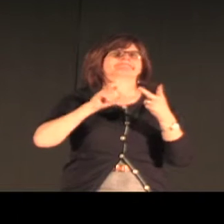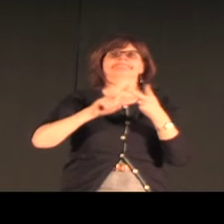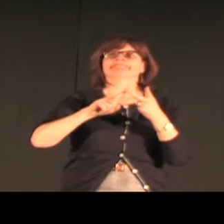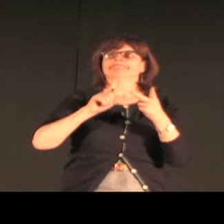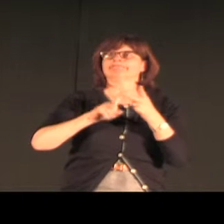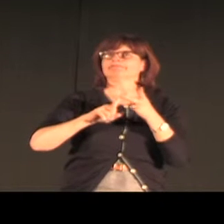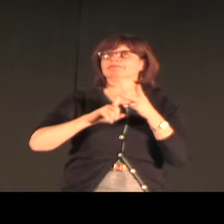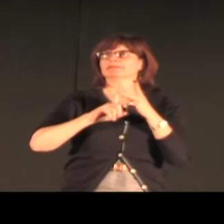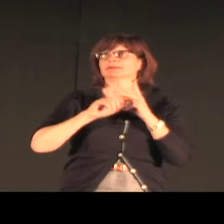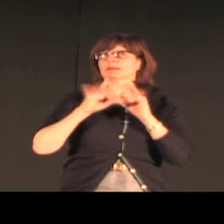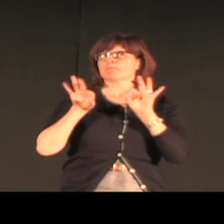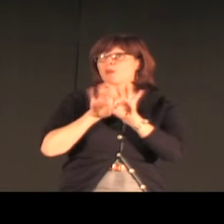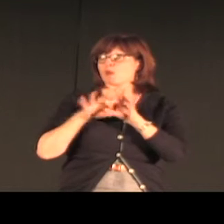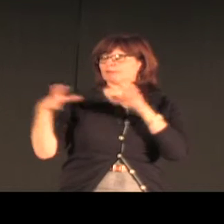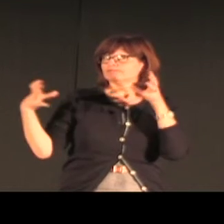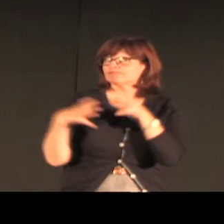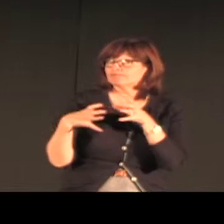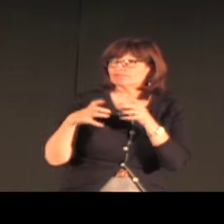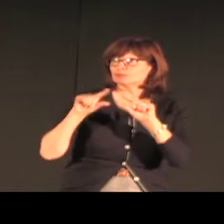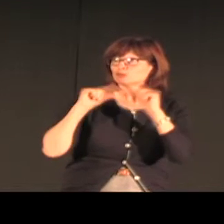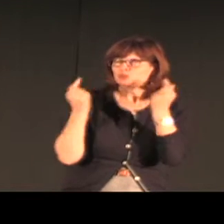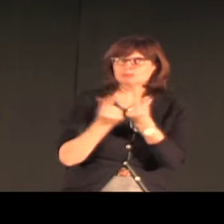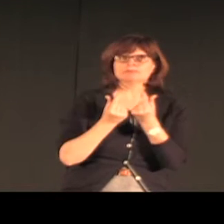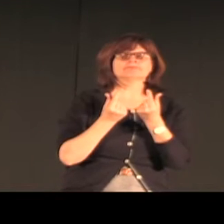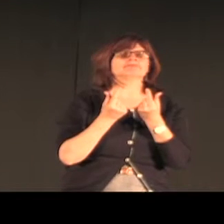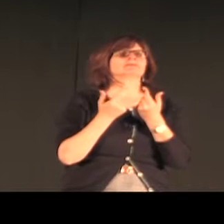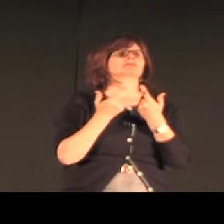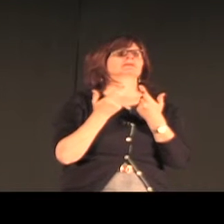At the same time, they're a culture that strongly believes in the separation of men and women.